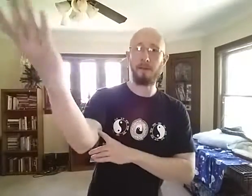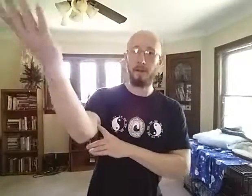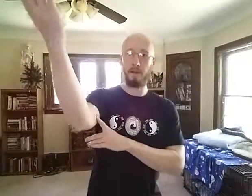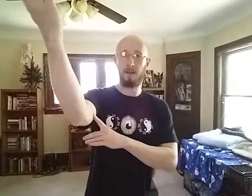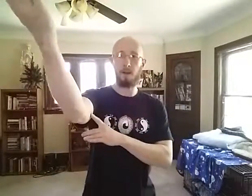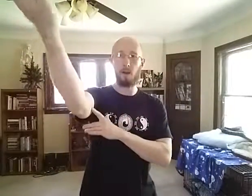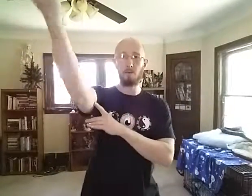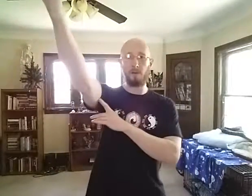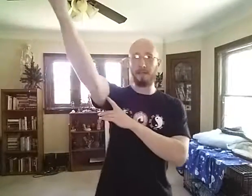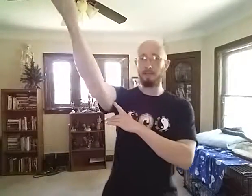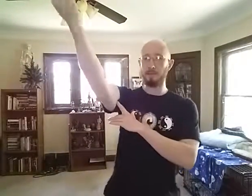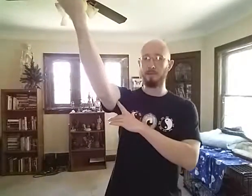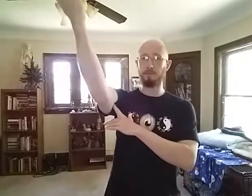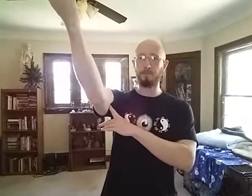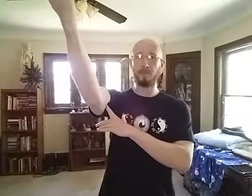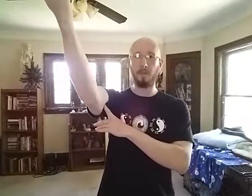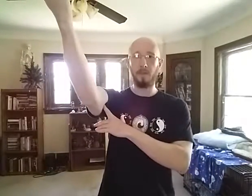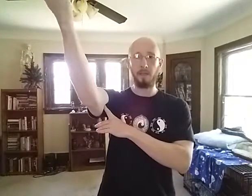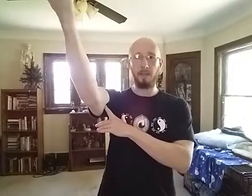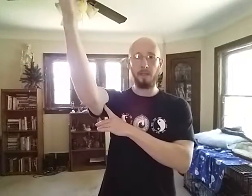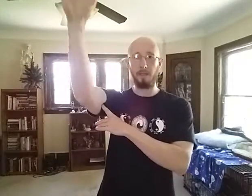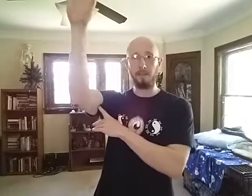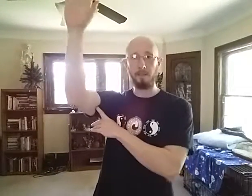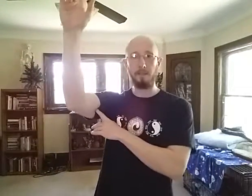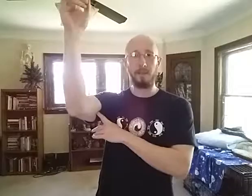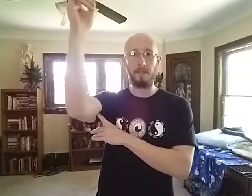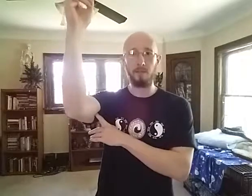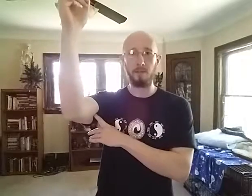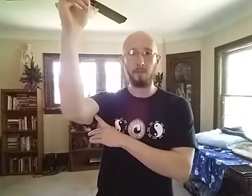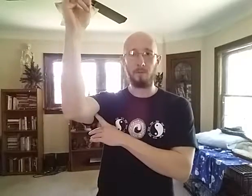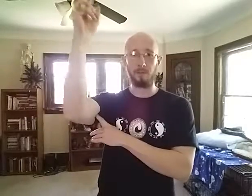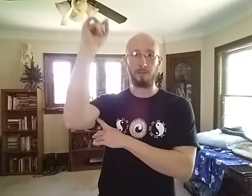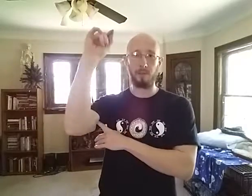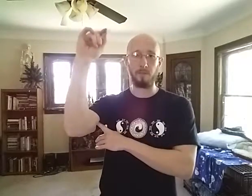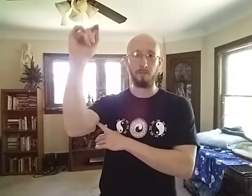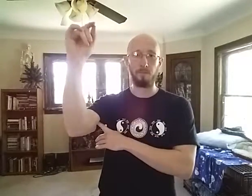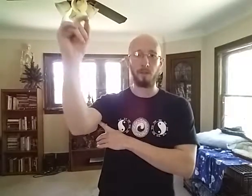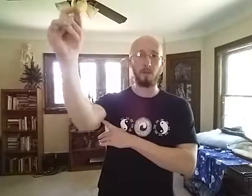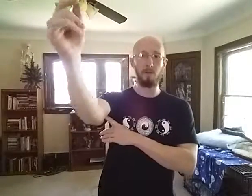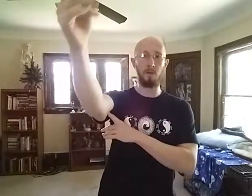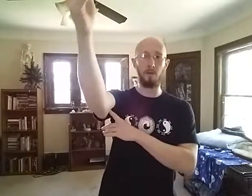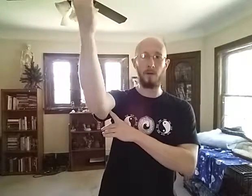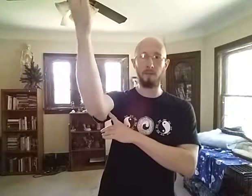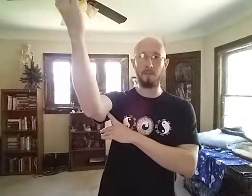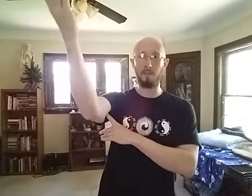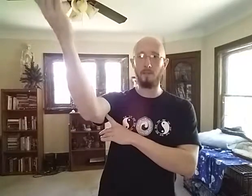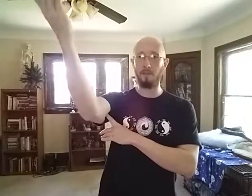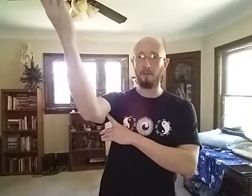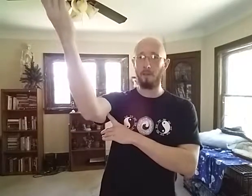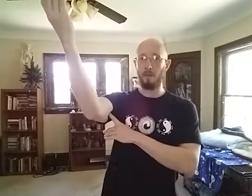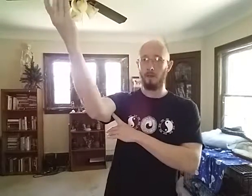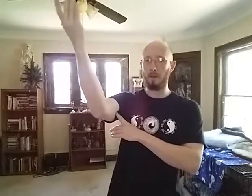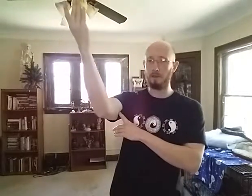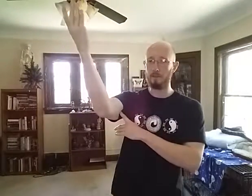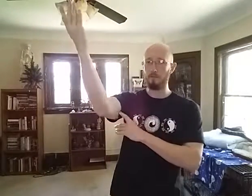an arm raise in internal martial arts. So, I was teaching some